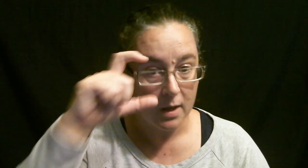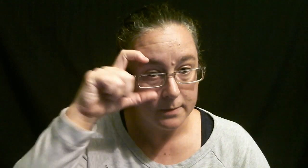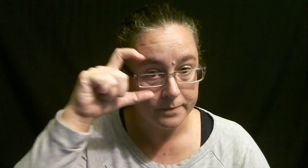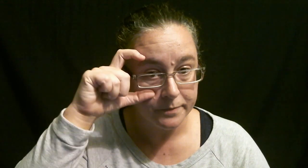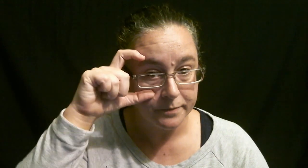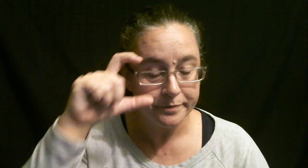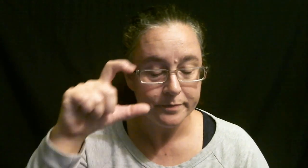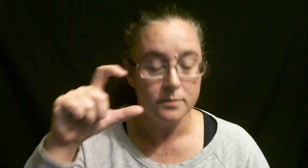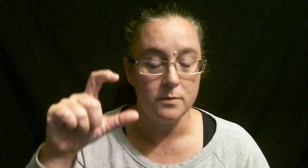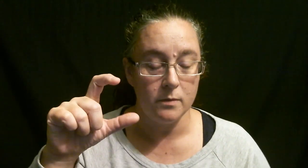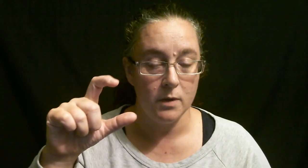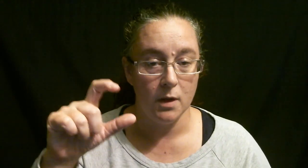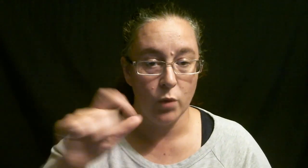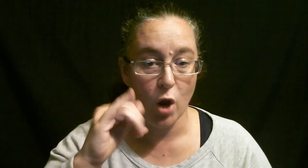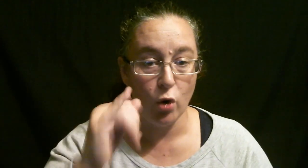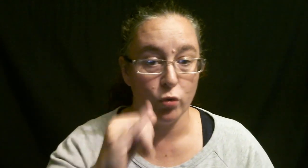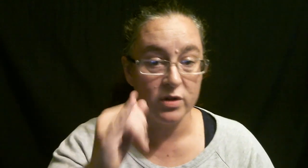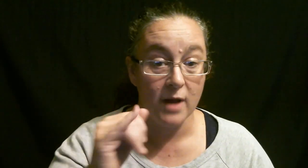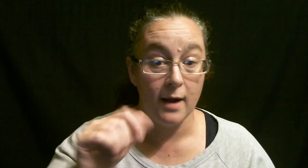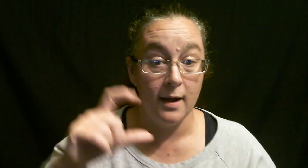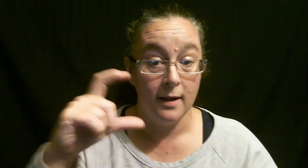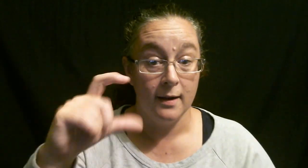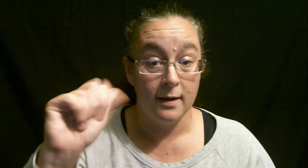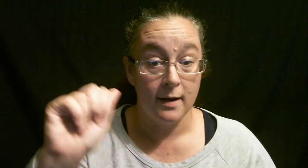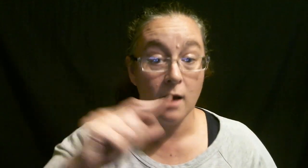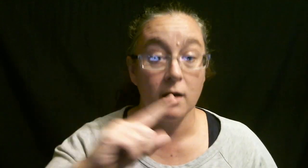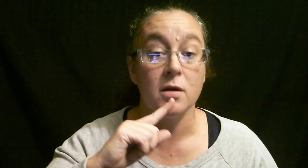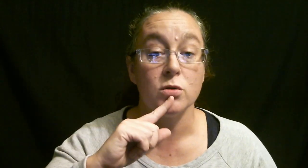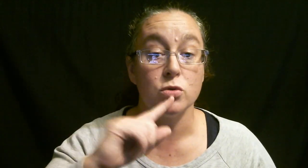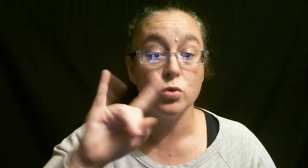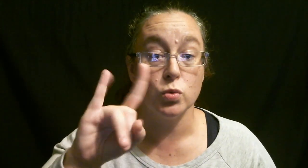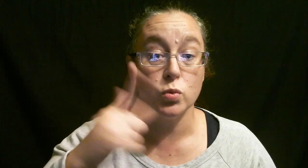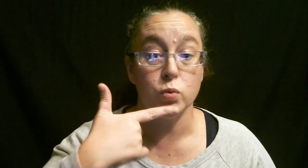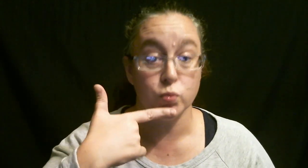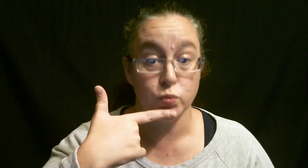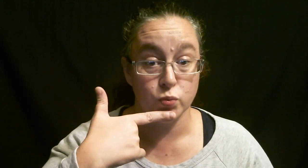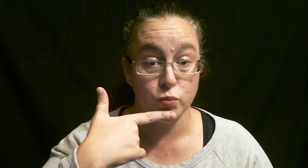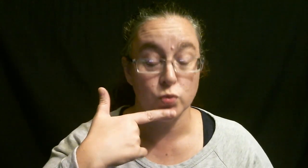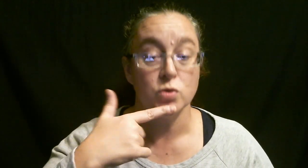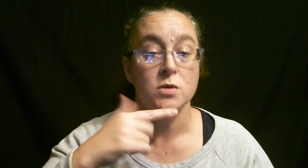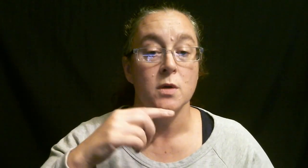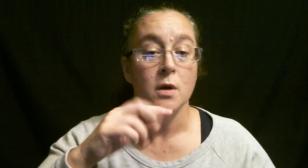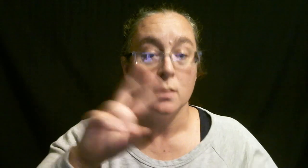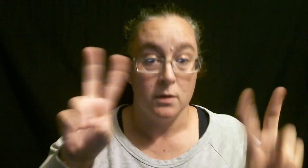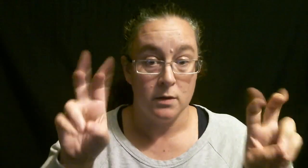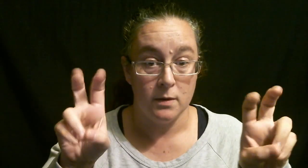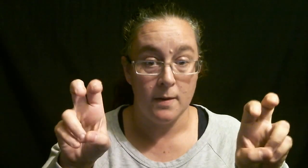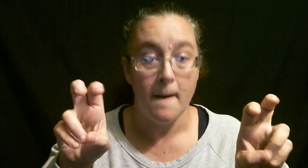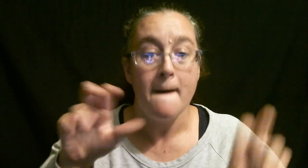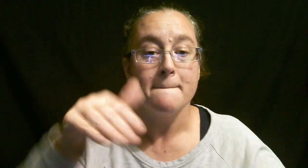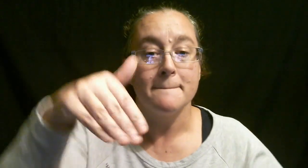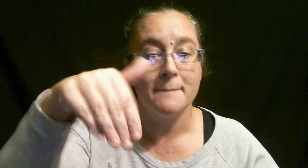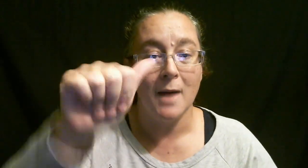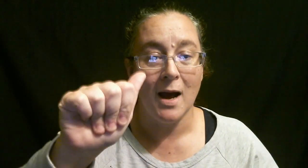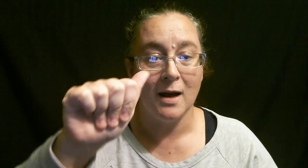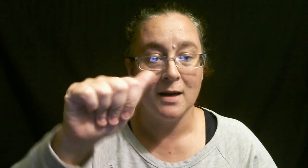Fair the fall of songs, when the singer sings them.